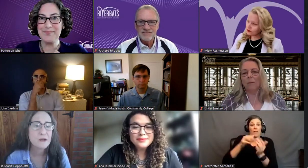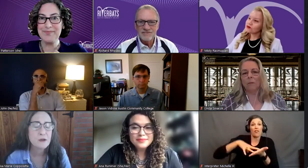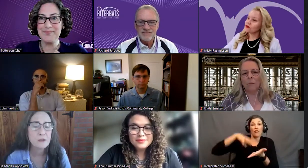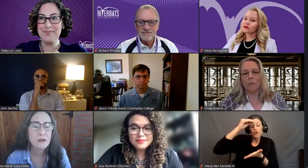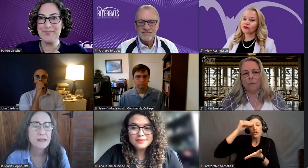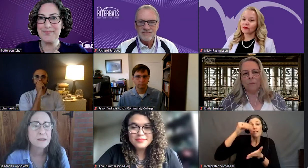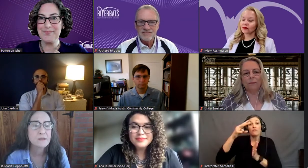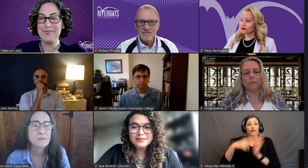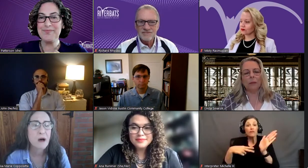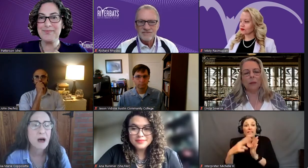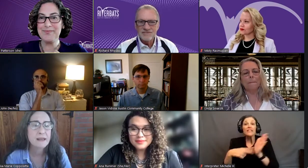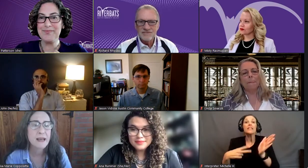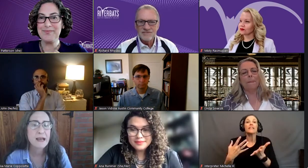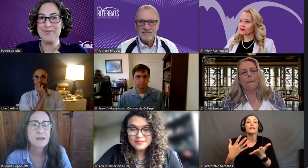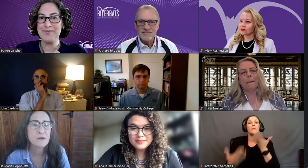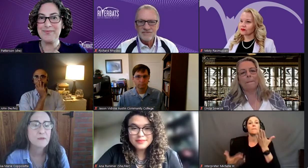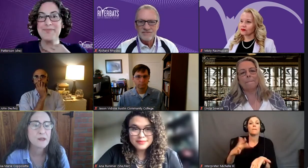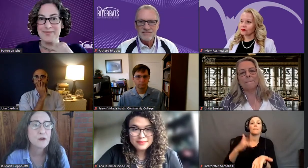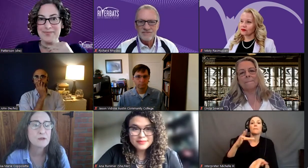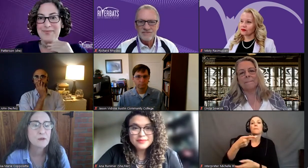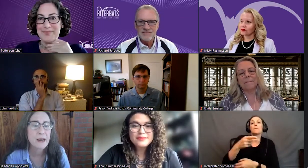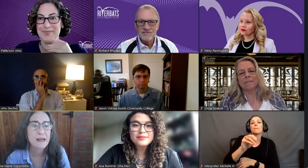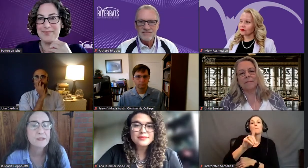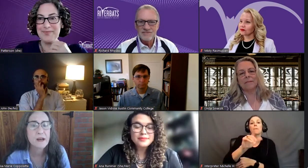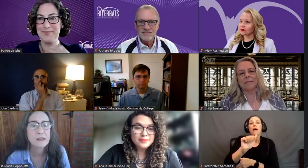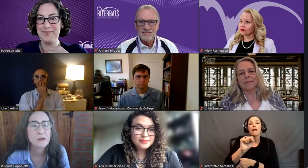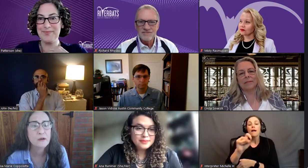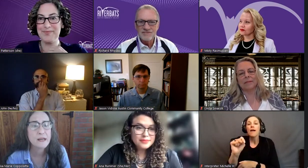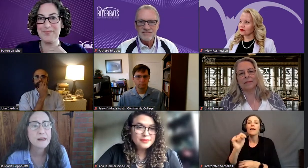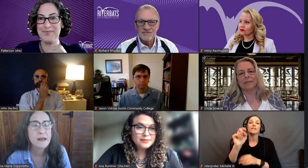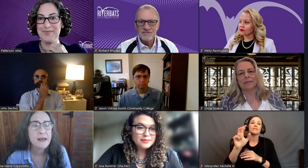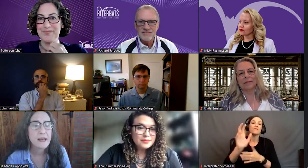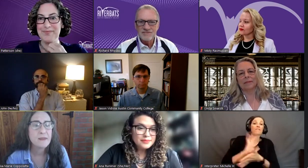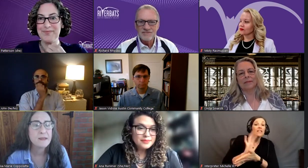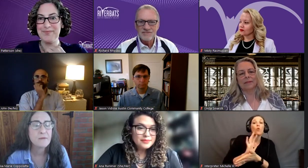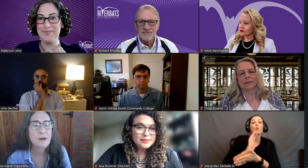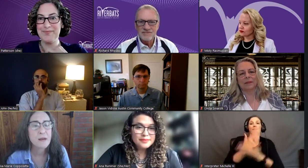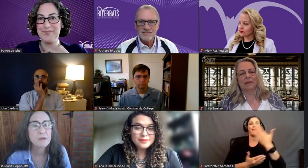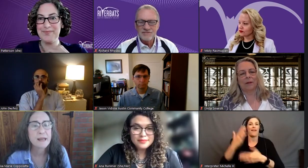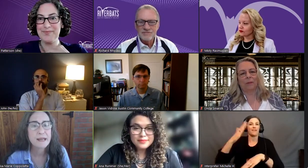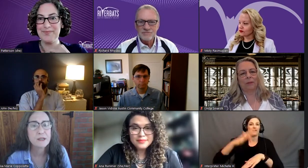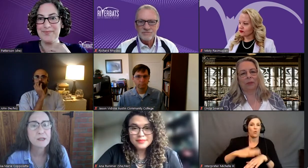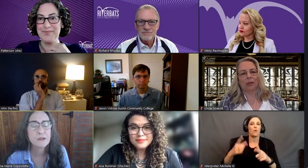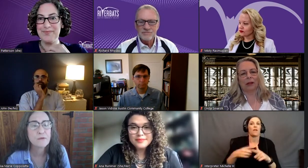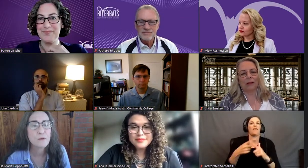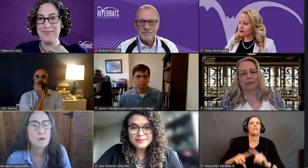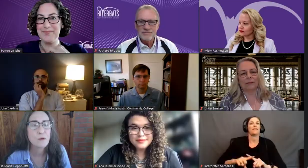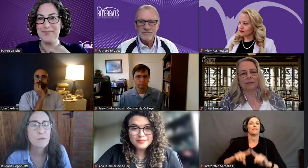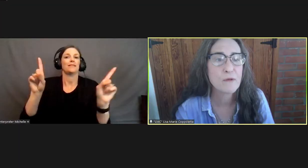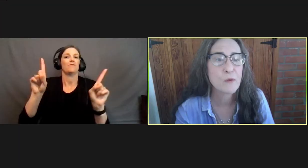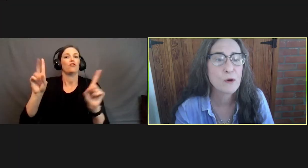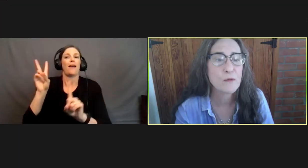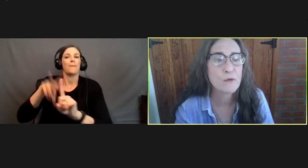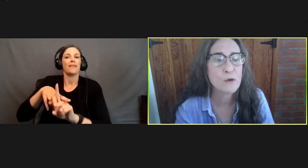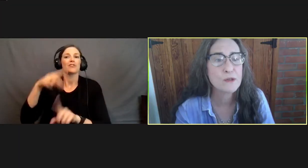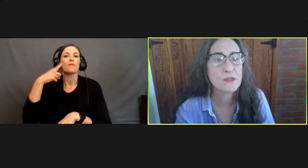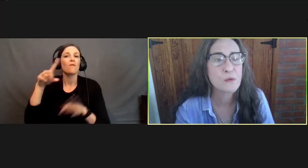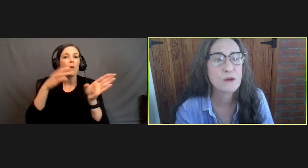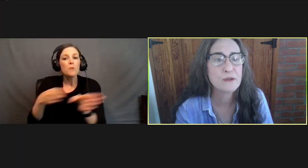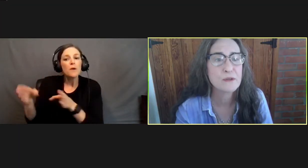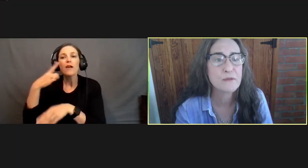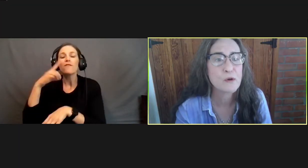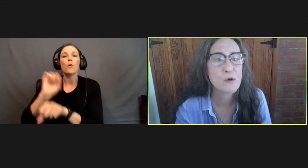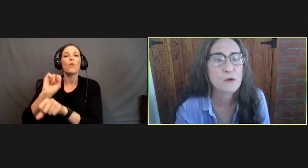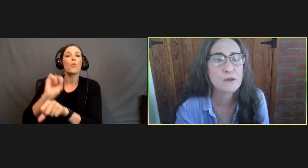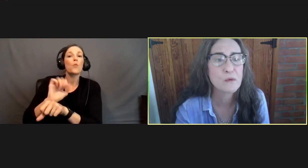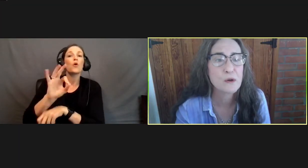they can utilize podcasts or videos or hands on learning, then different applications for prep for the workforce as well